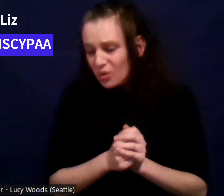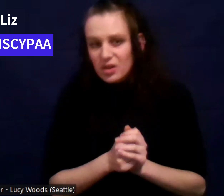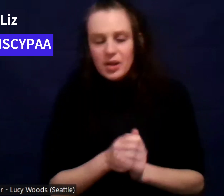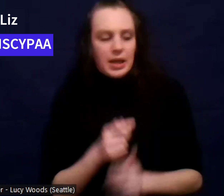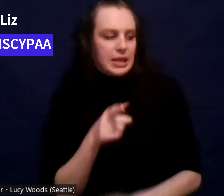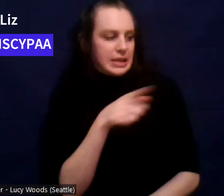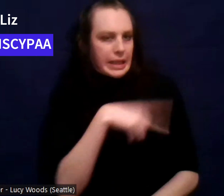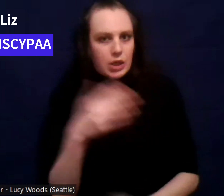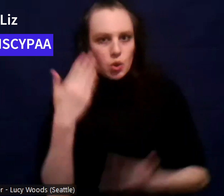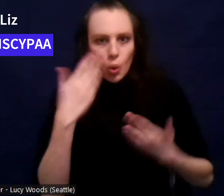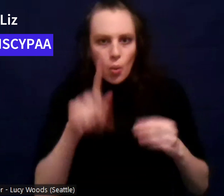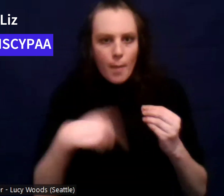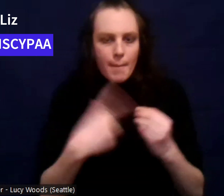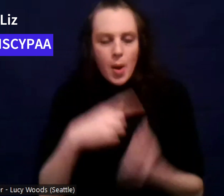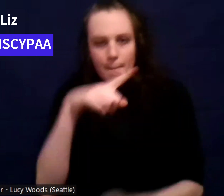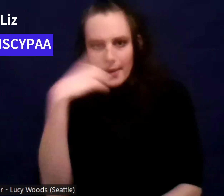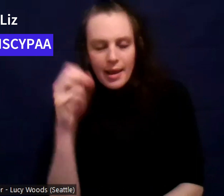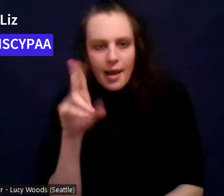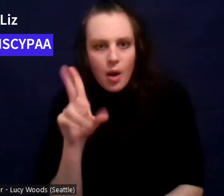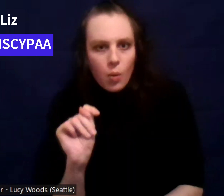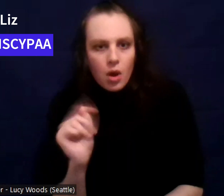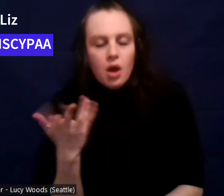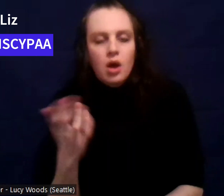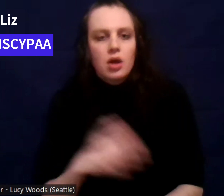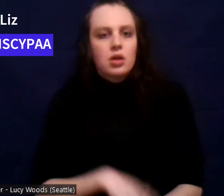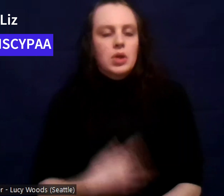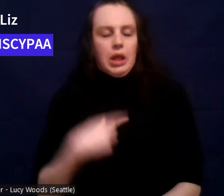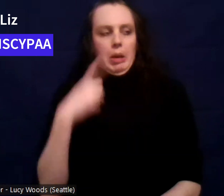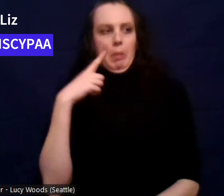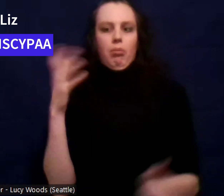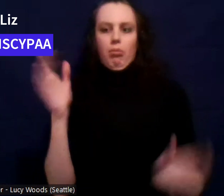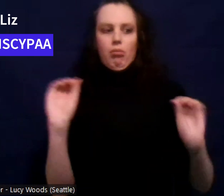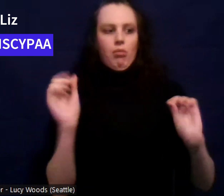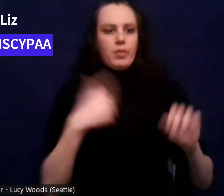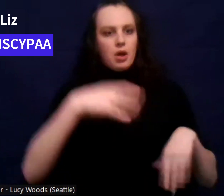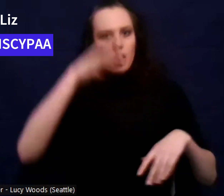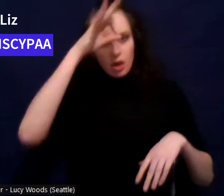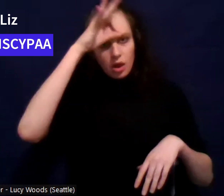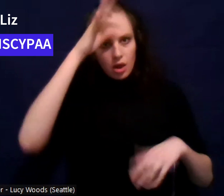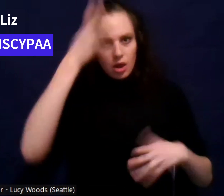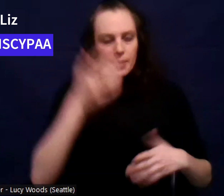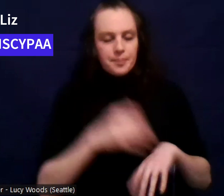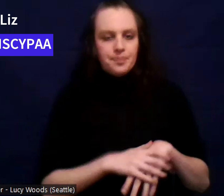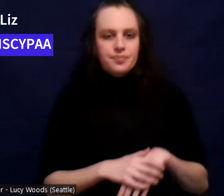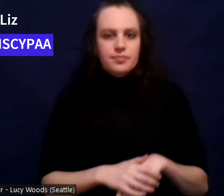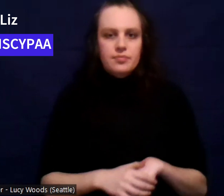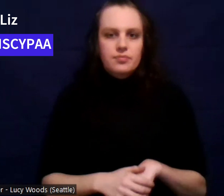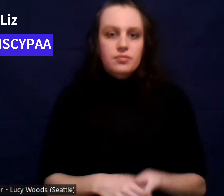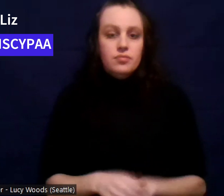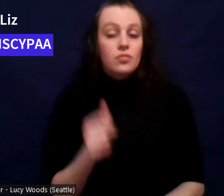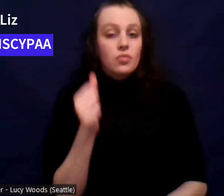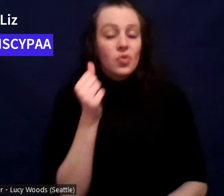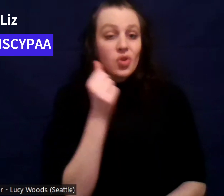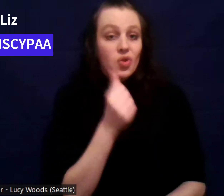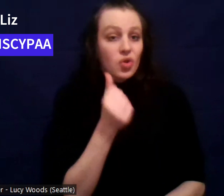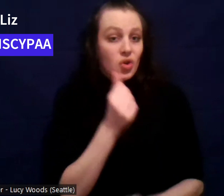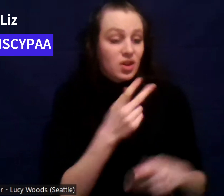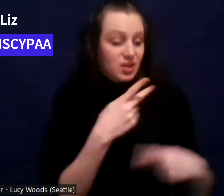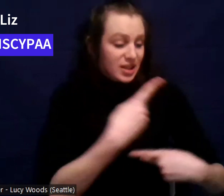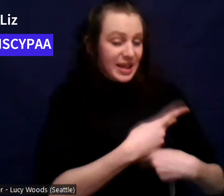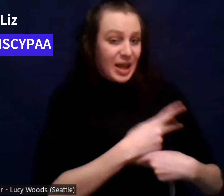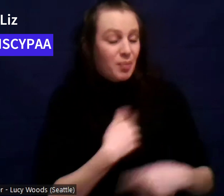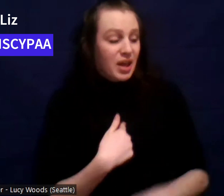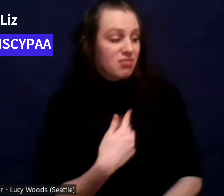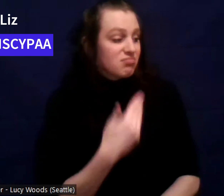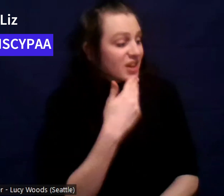out. I was like, no, I had no clue. And, um, I didn't thank the girl that took care of me that whole night. I